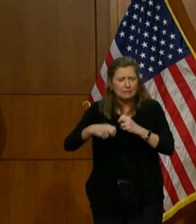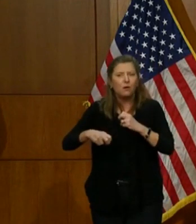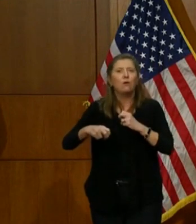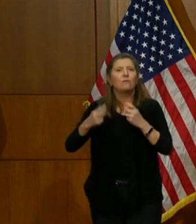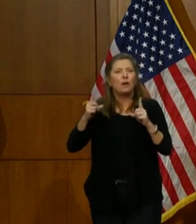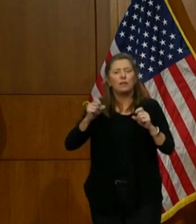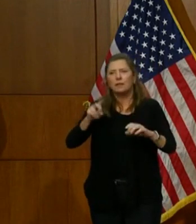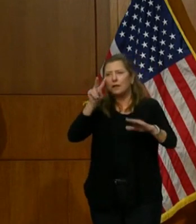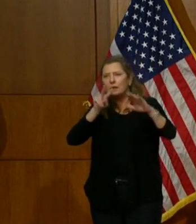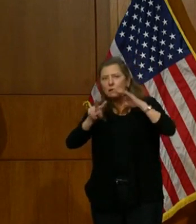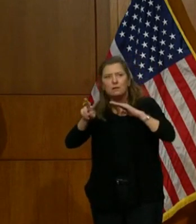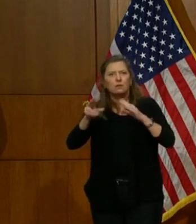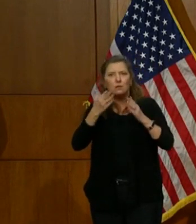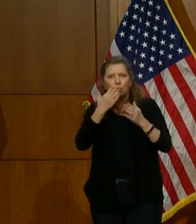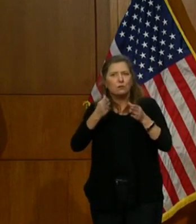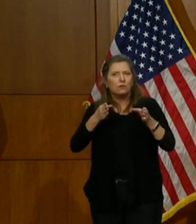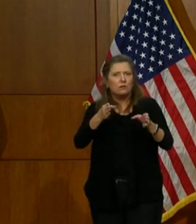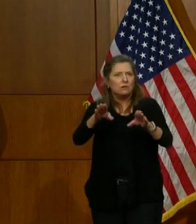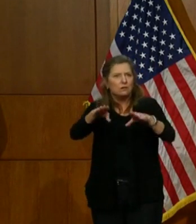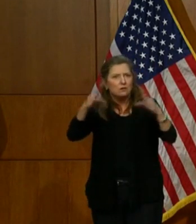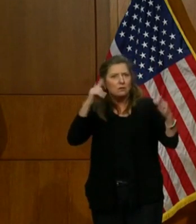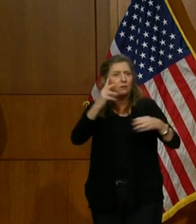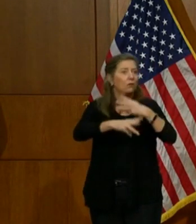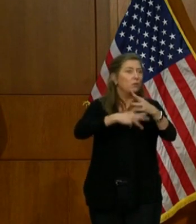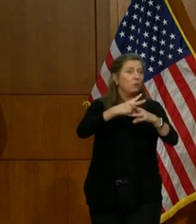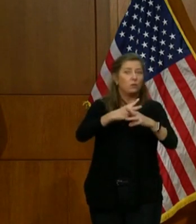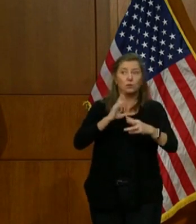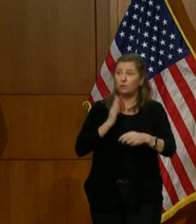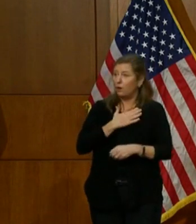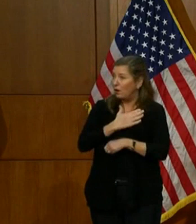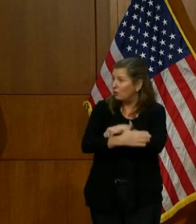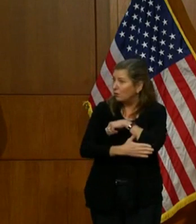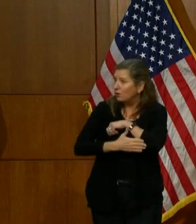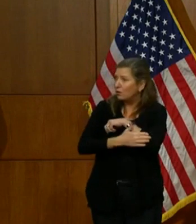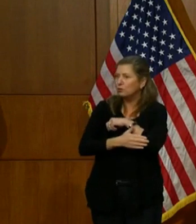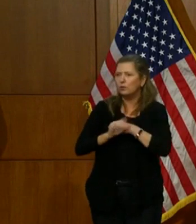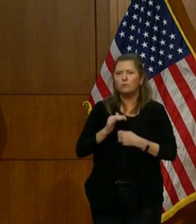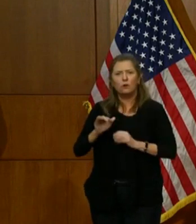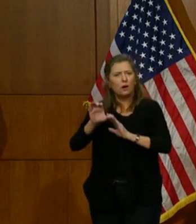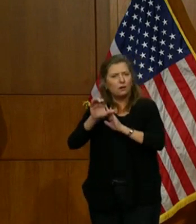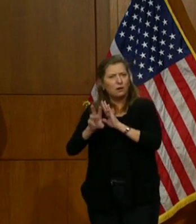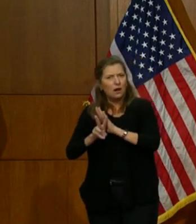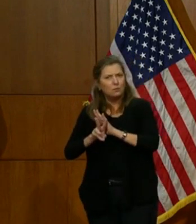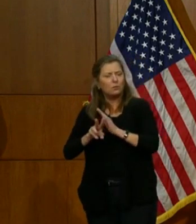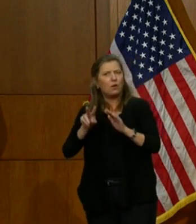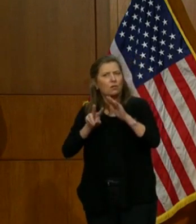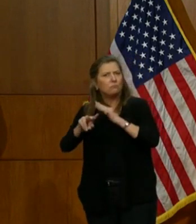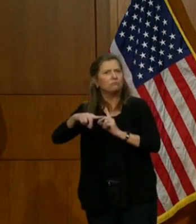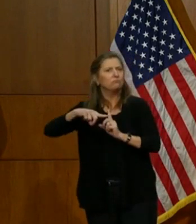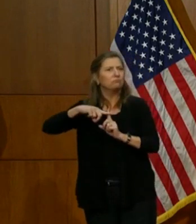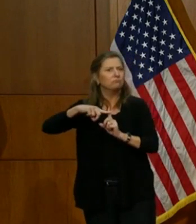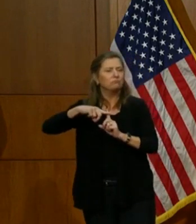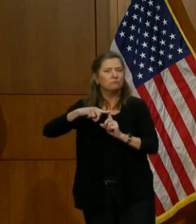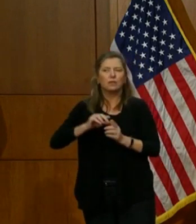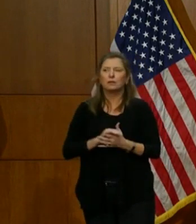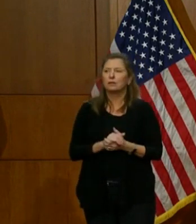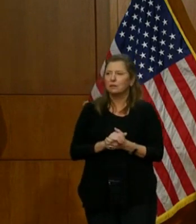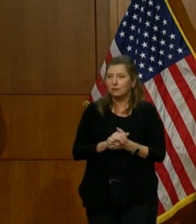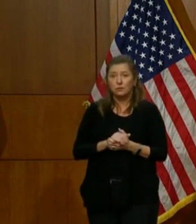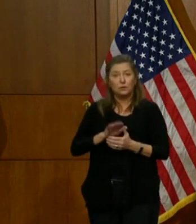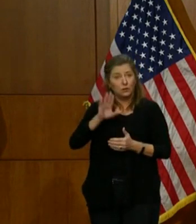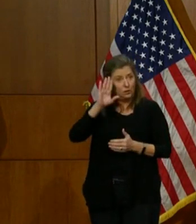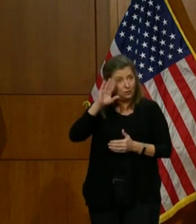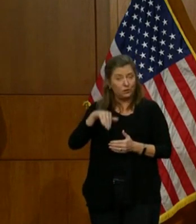forward for the world, for this great country of ours, and for our commonwealth. As you know, two